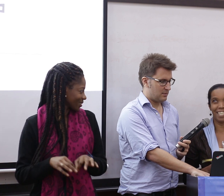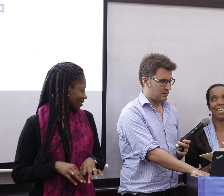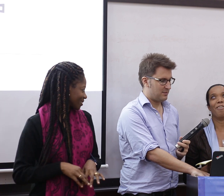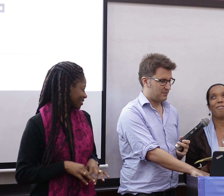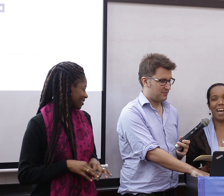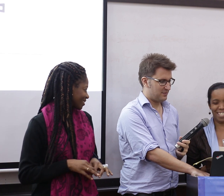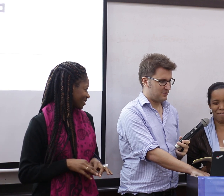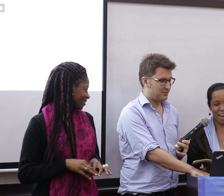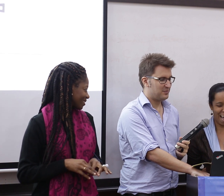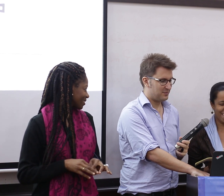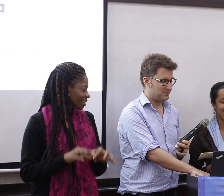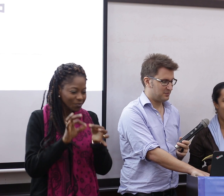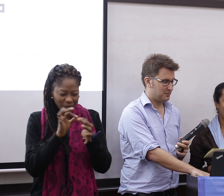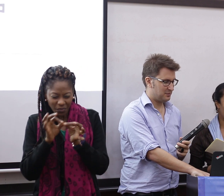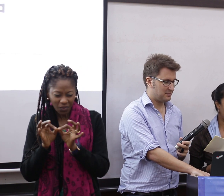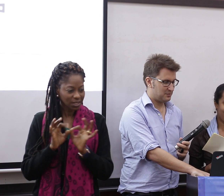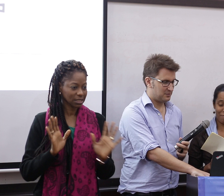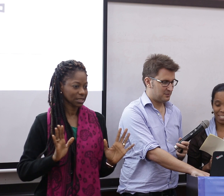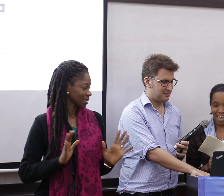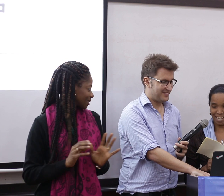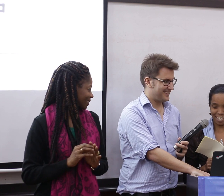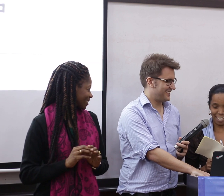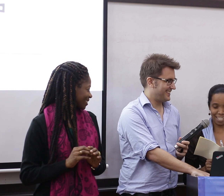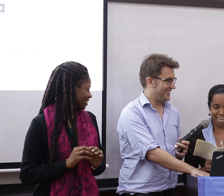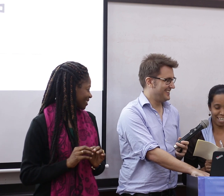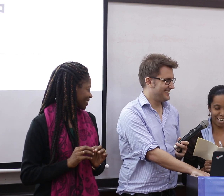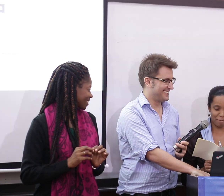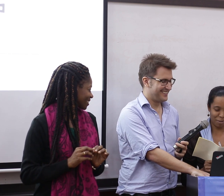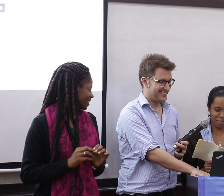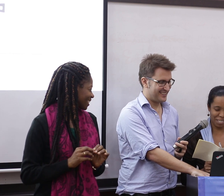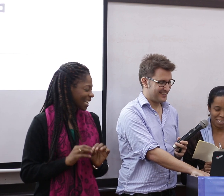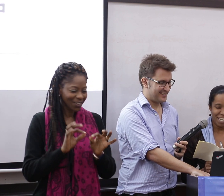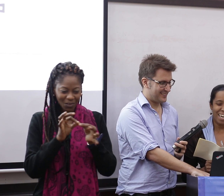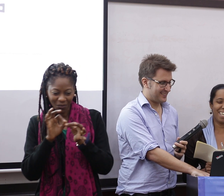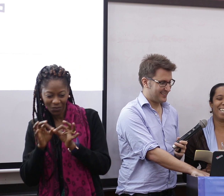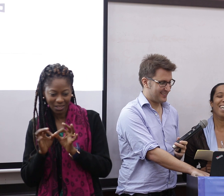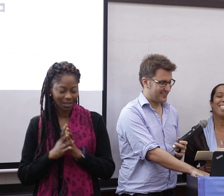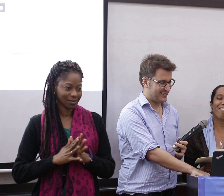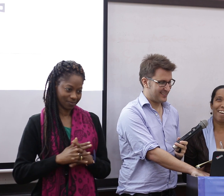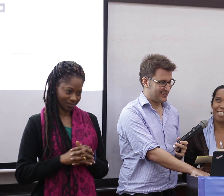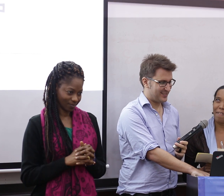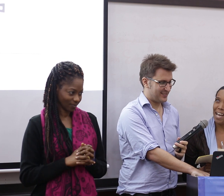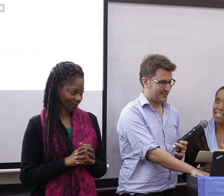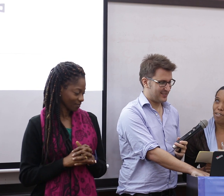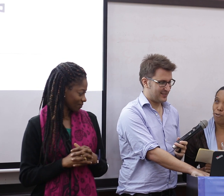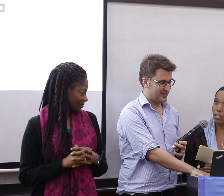rectify, and now I'm not nervous, I just get a little tired for the word, to rectify those